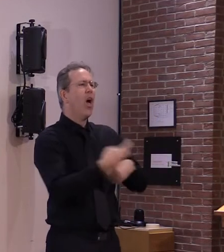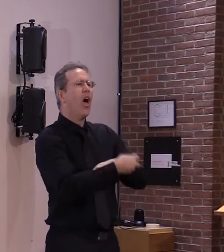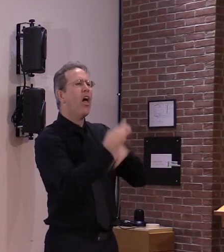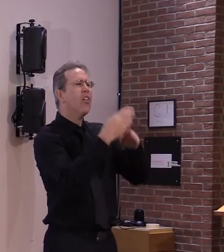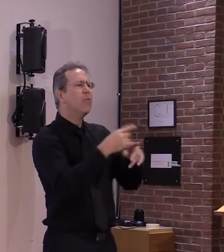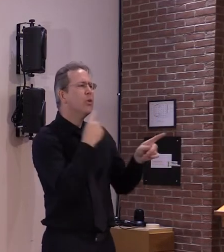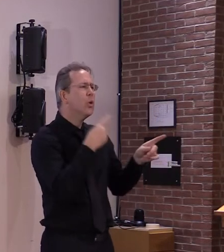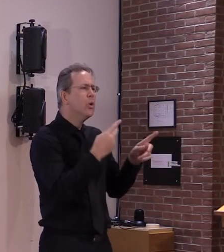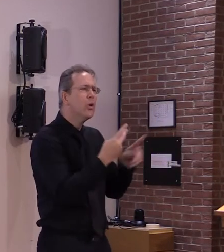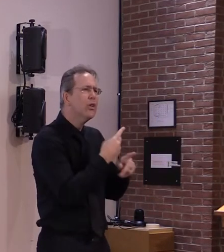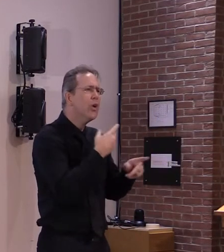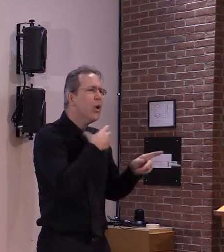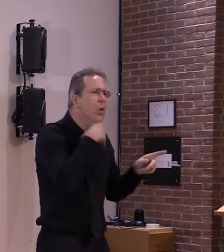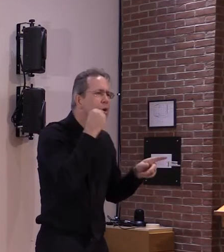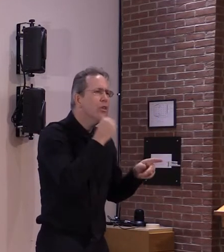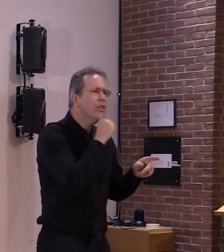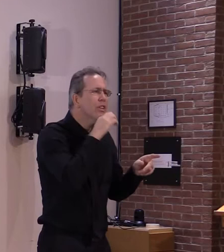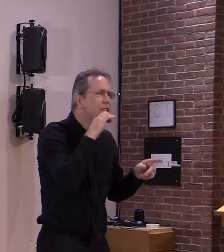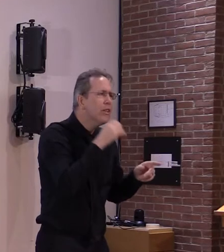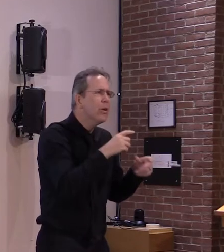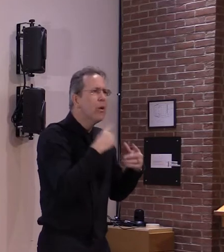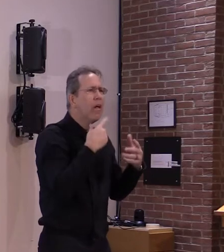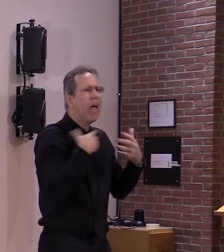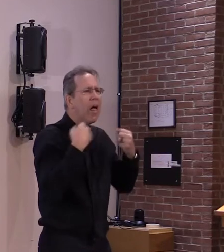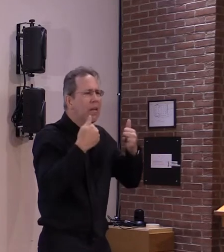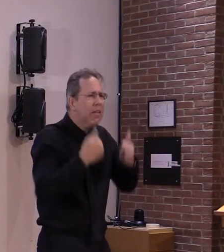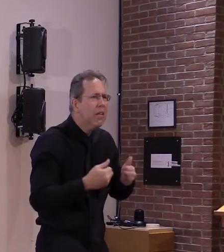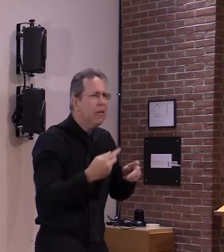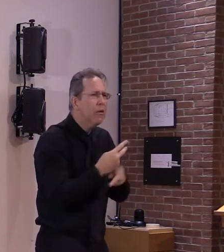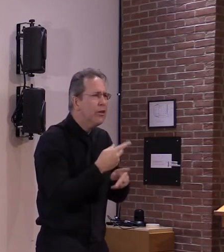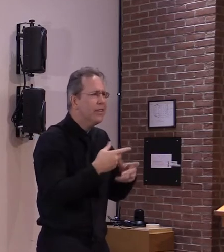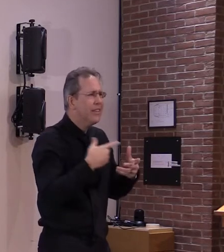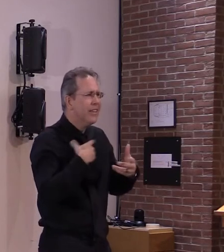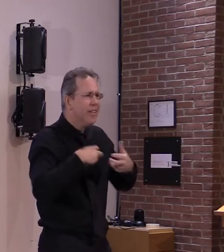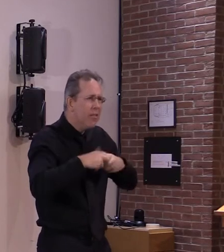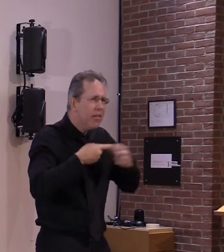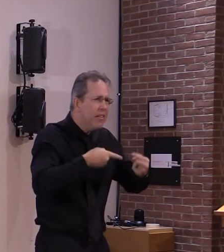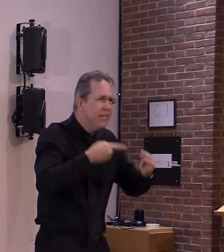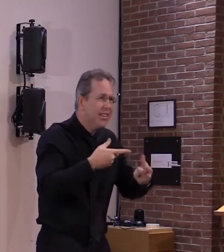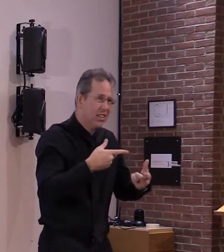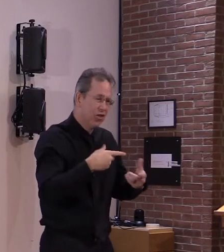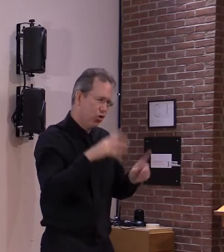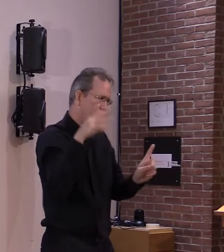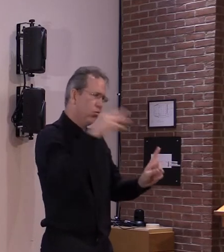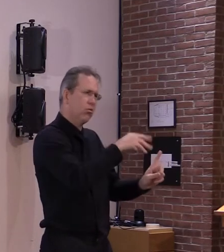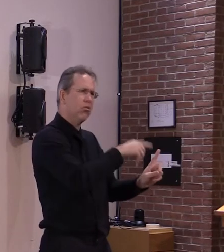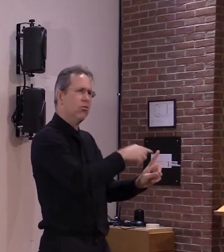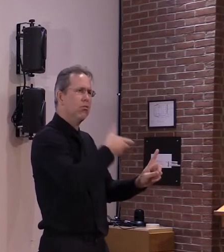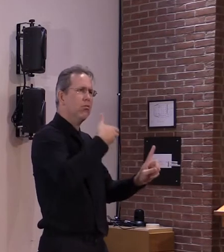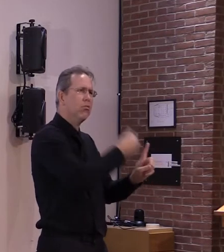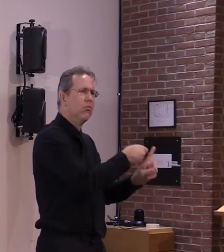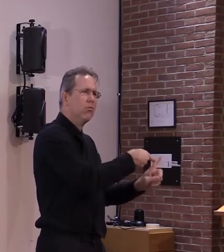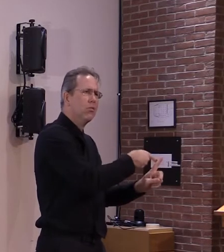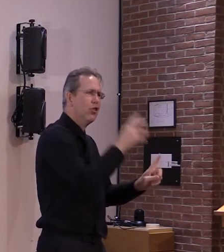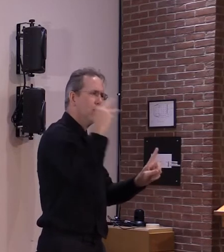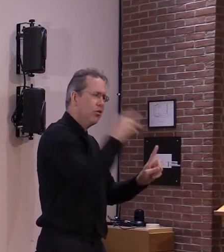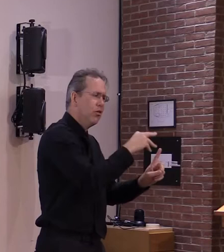in a long-term care facility i think from my my standpoint my perspective those in the long-term care facilities